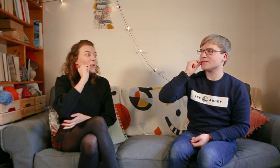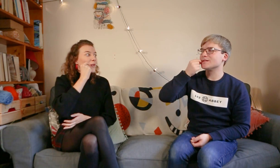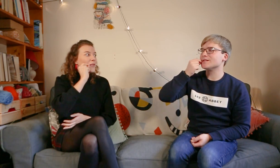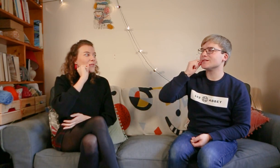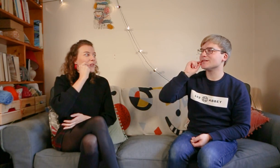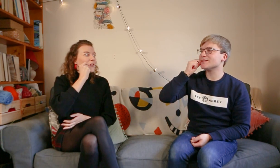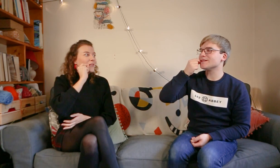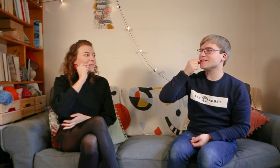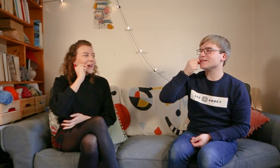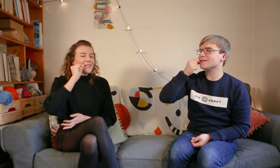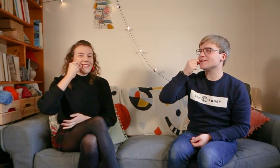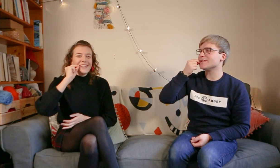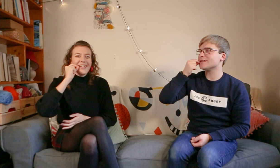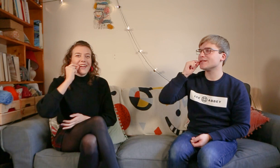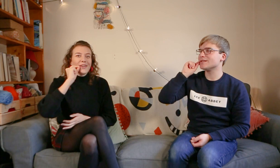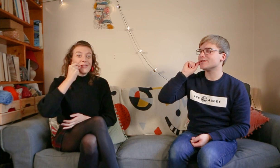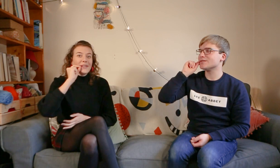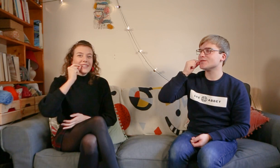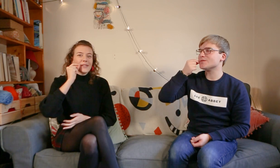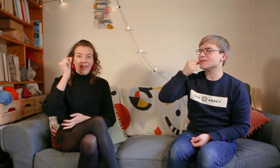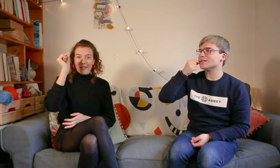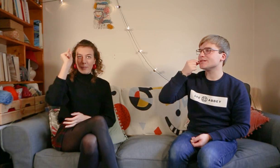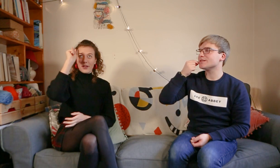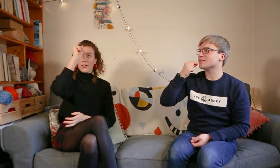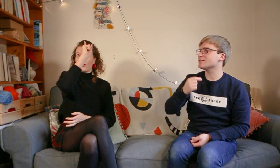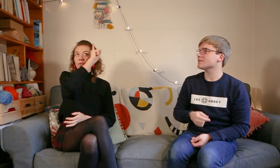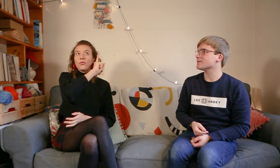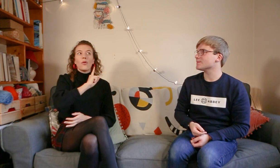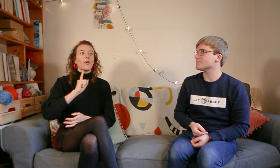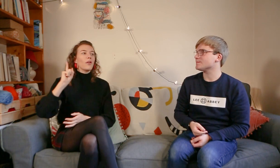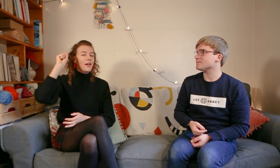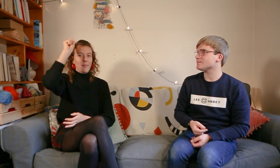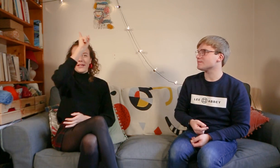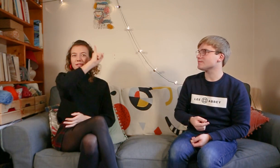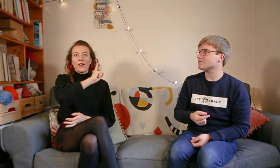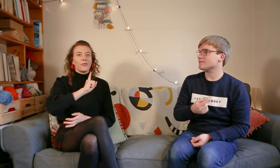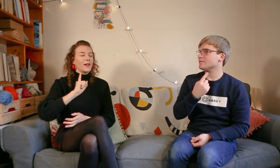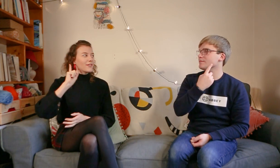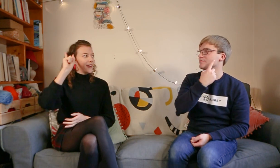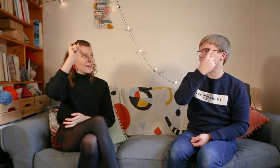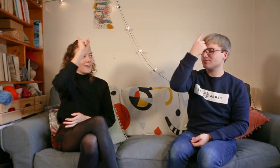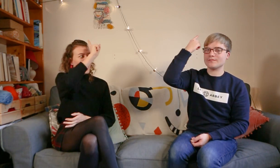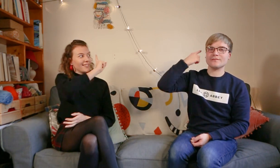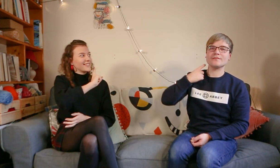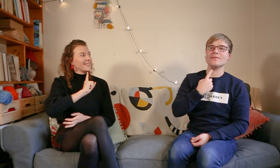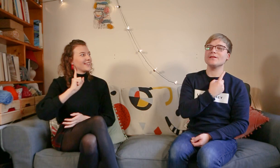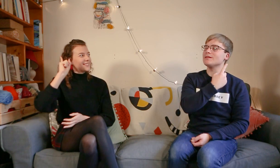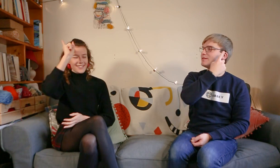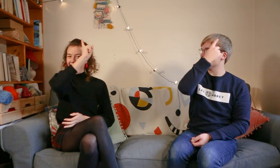corner of your mouth. And go sweet. And then we're going to draw a big circle around our head. To say